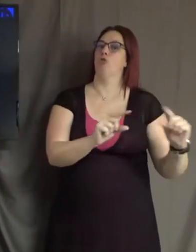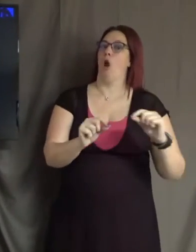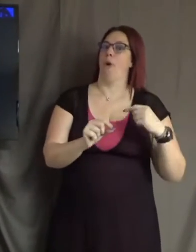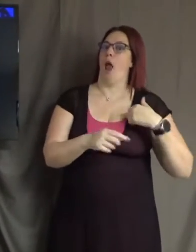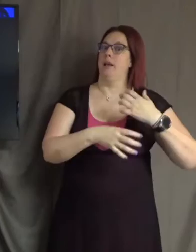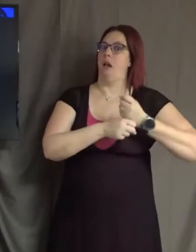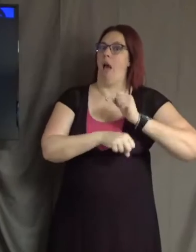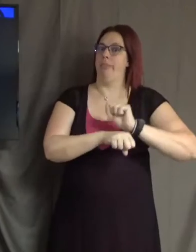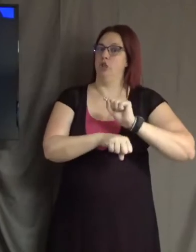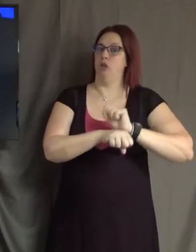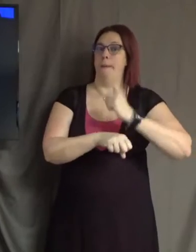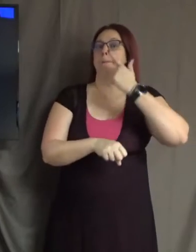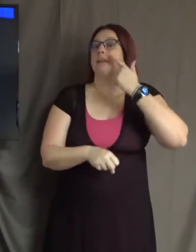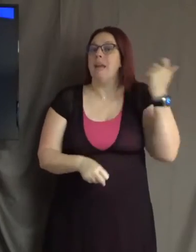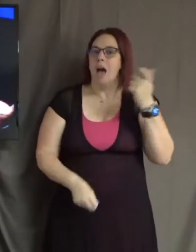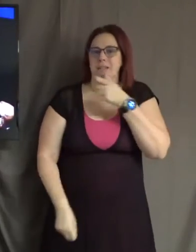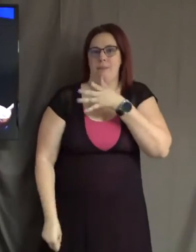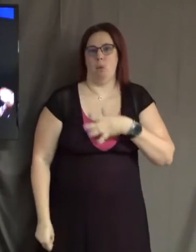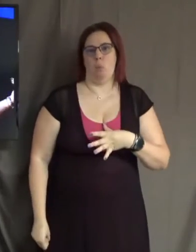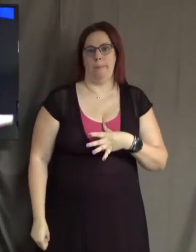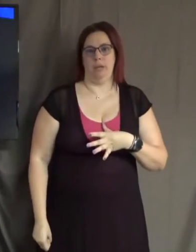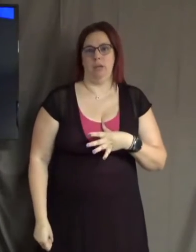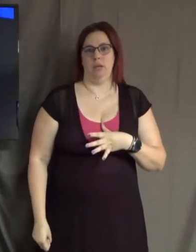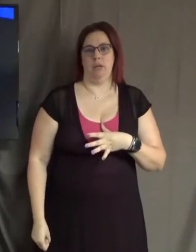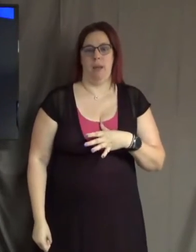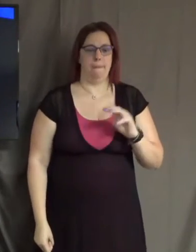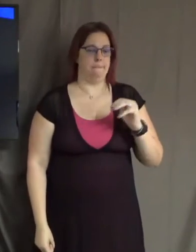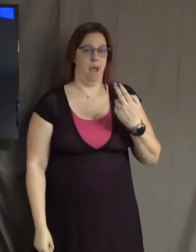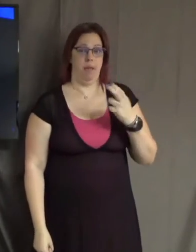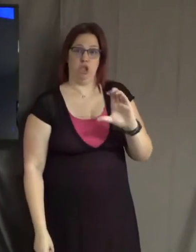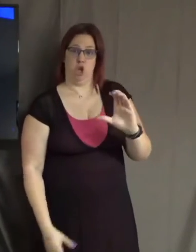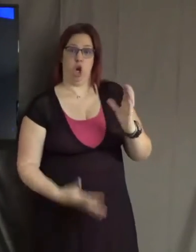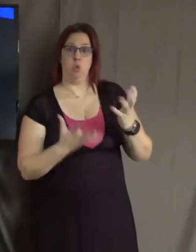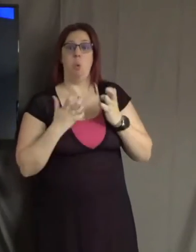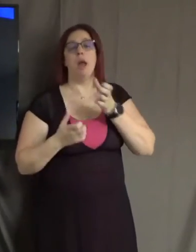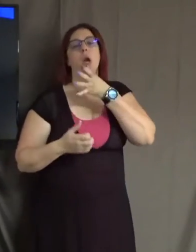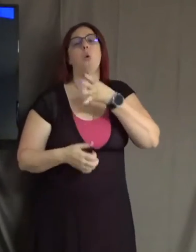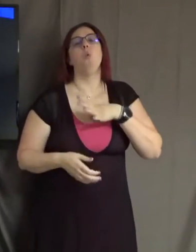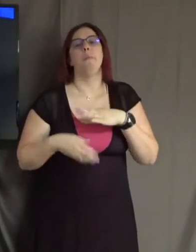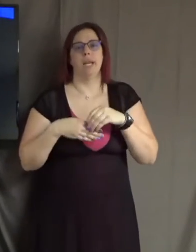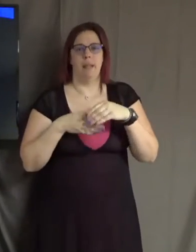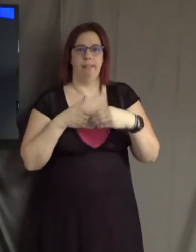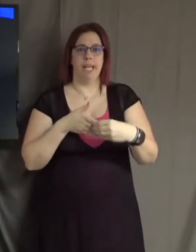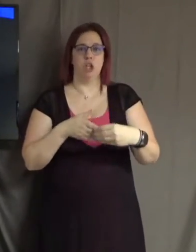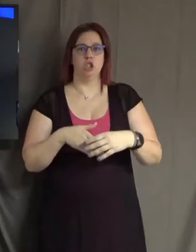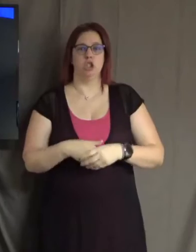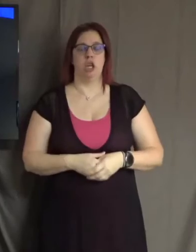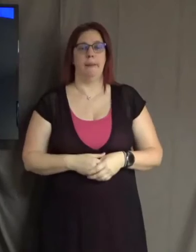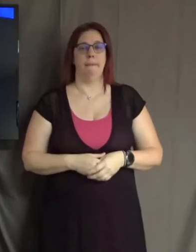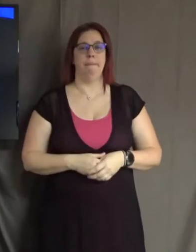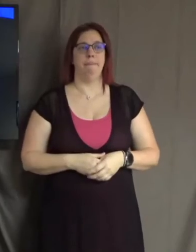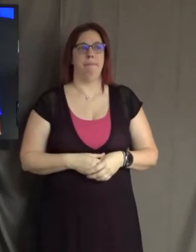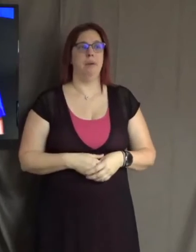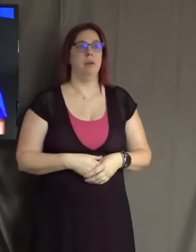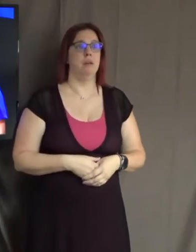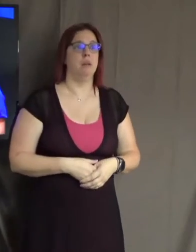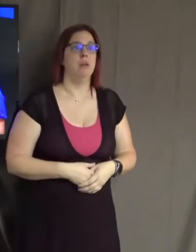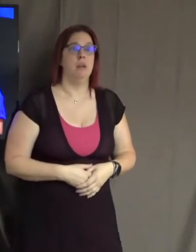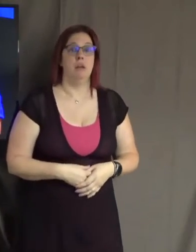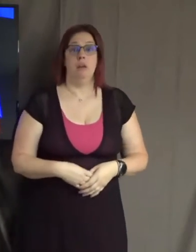I'm a woman and mile high just wanted to have a woman in leadership. And we get notes and letters. Recently, I